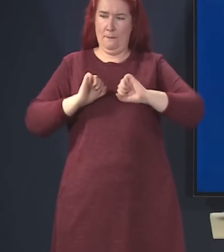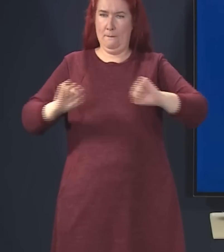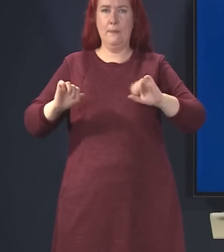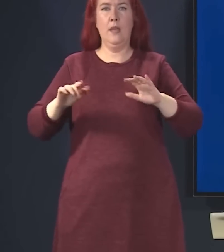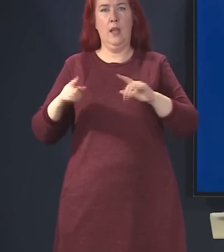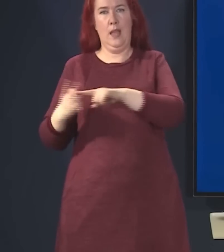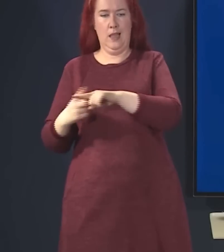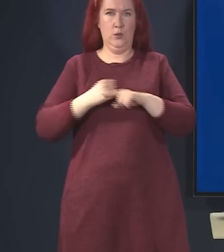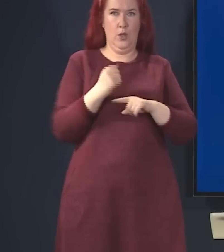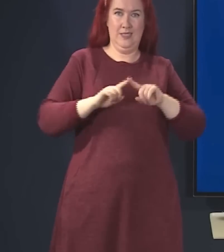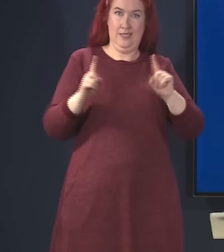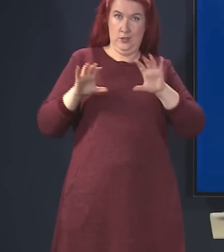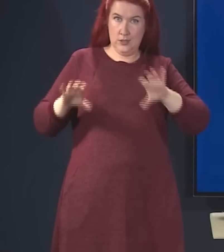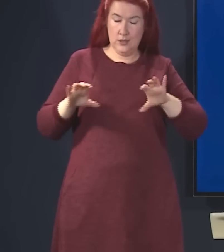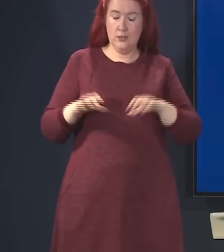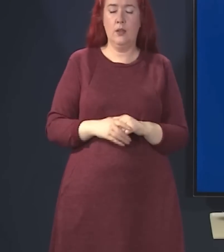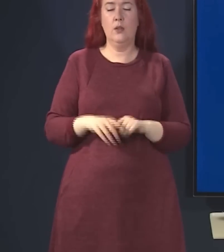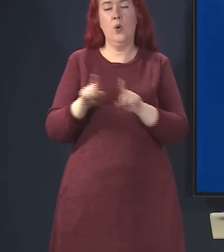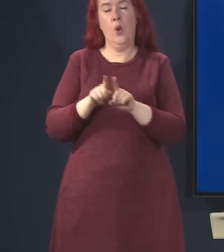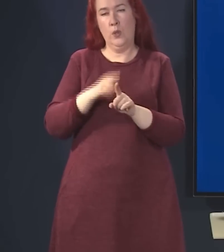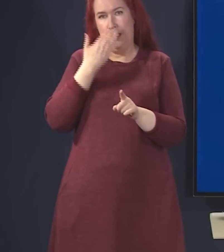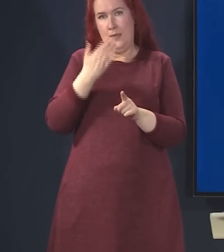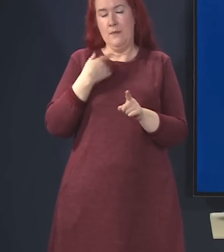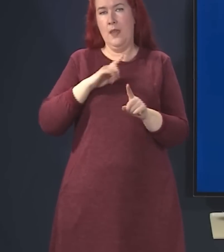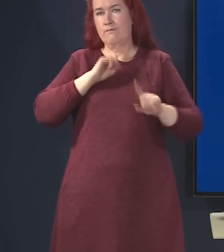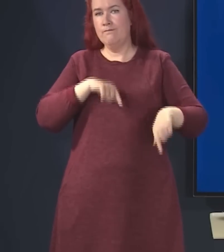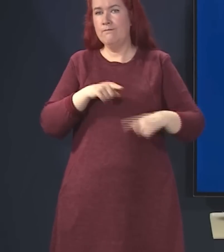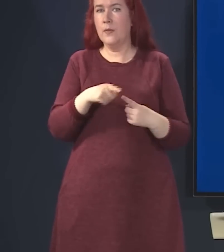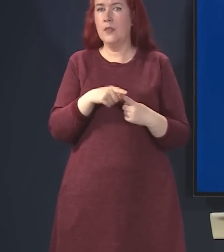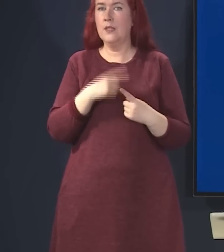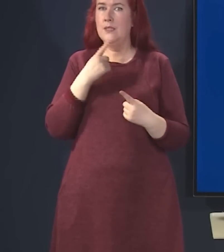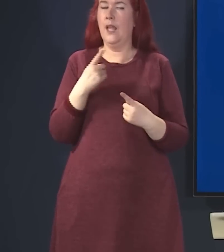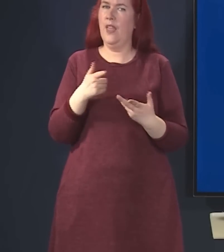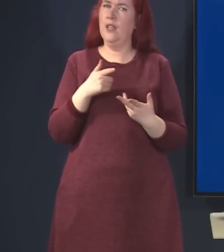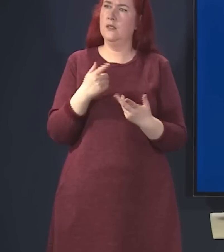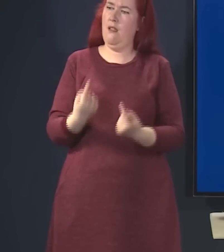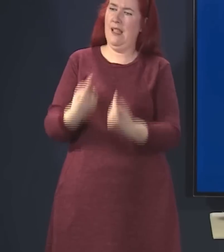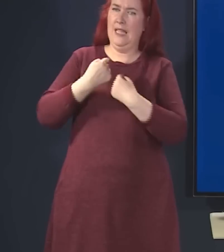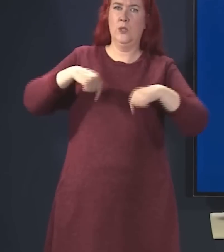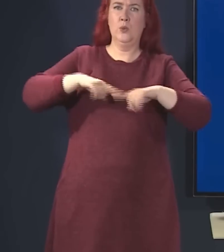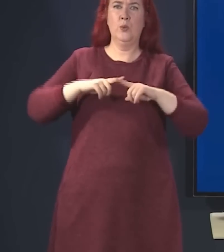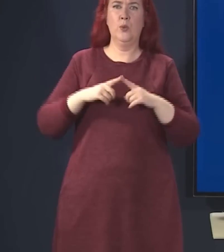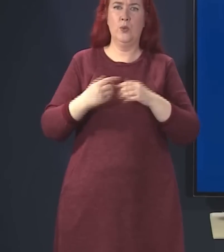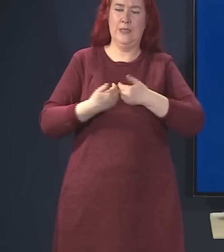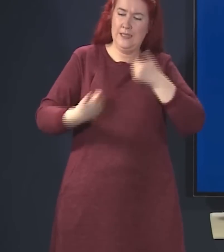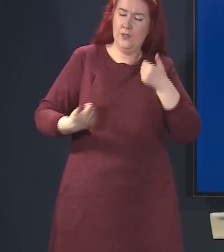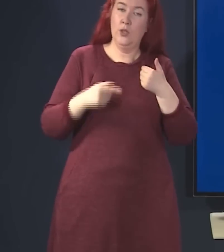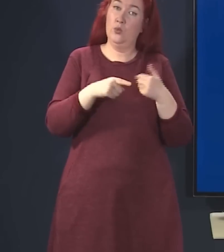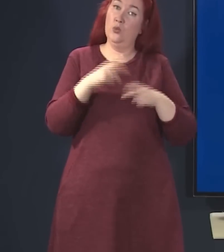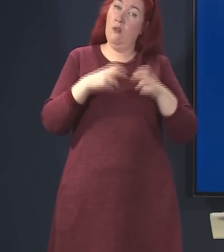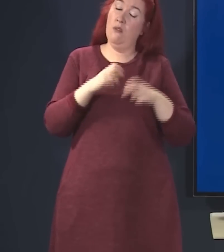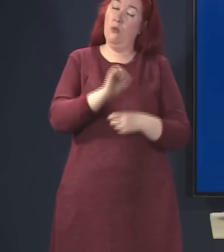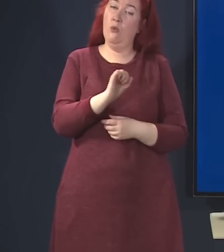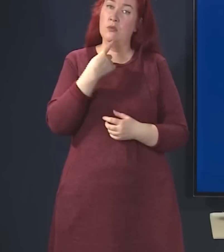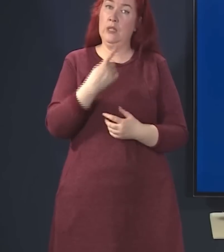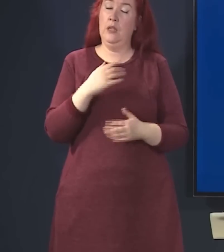And secondly, they also were fairly dismissive of the argument this was an attack on devolution and the arguments you've made this morning with regards